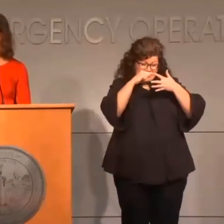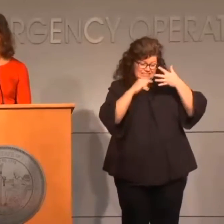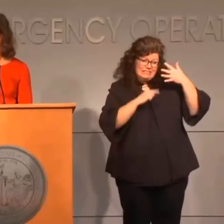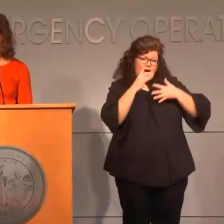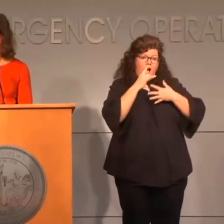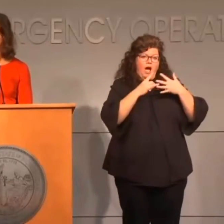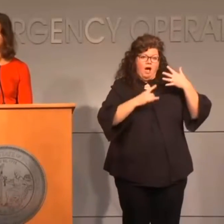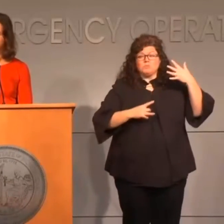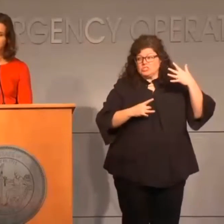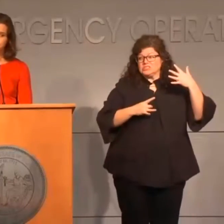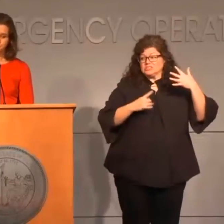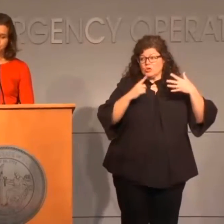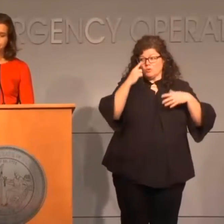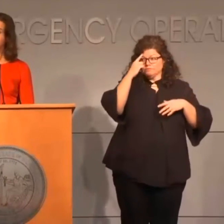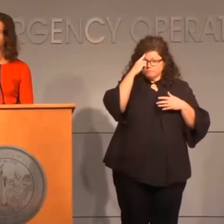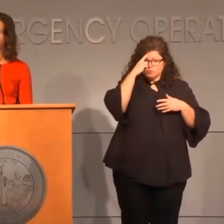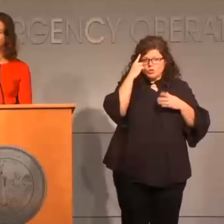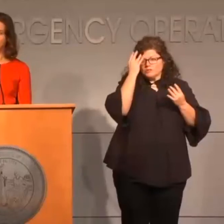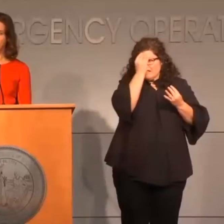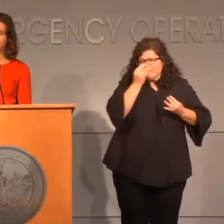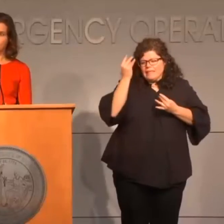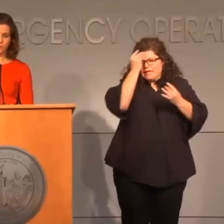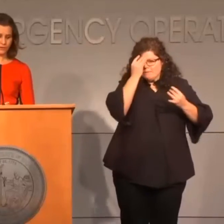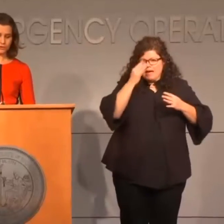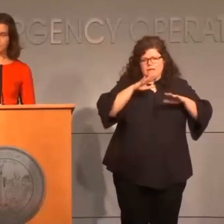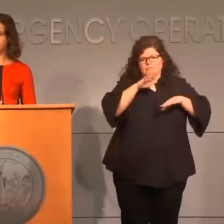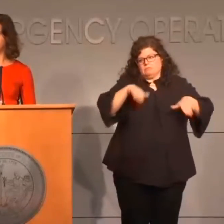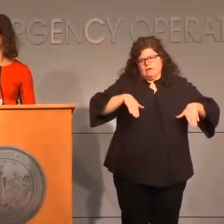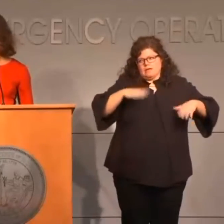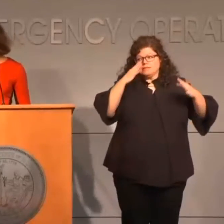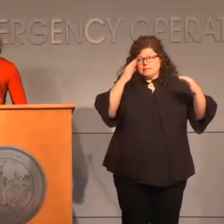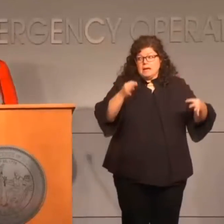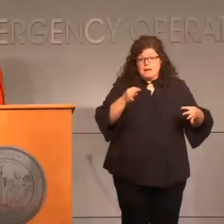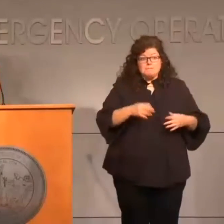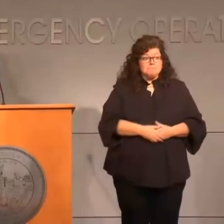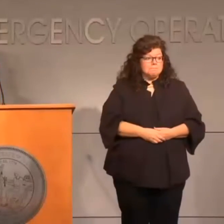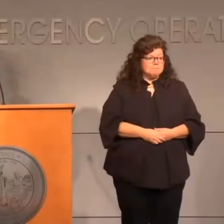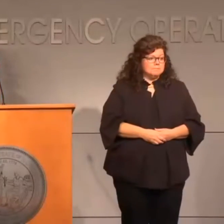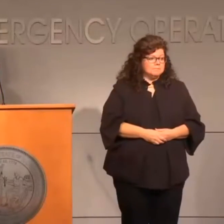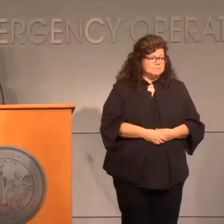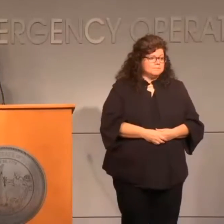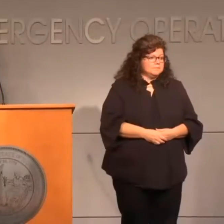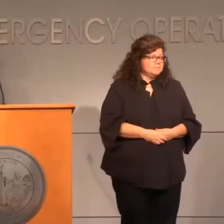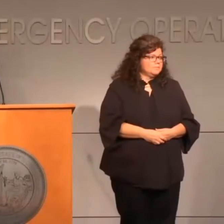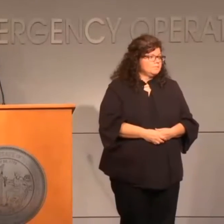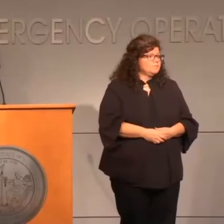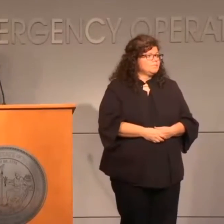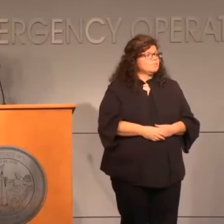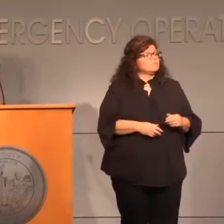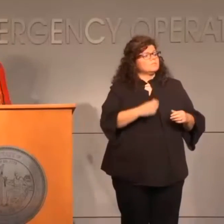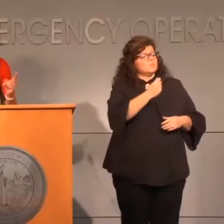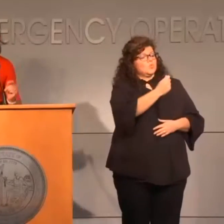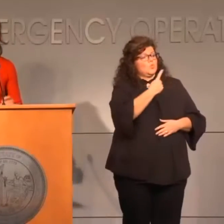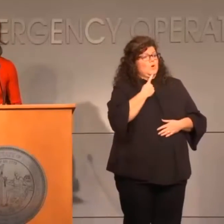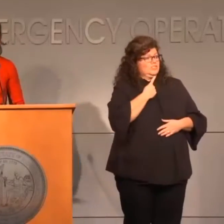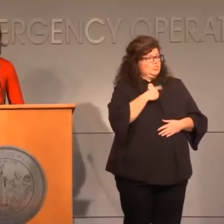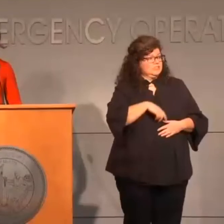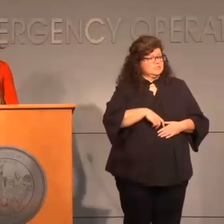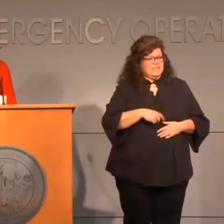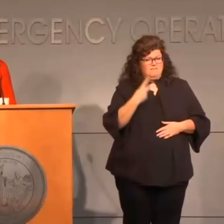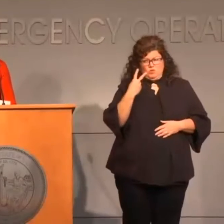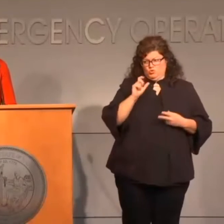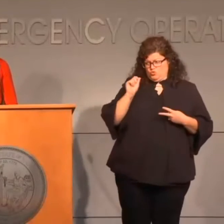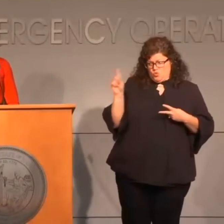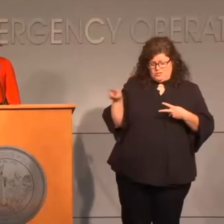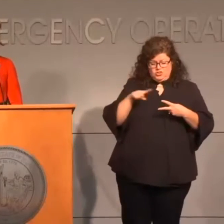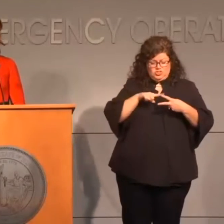our health care workforce needs. You're welcome. Thank you for the questions. Just about the first two questions.